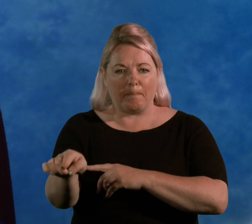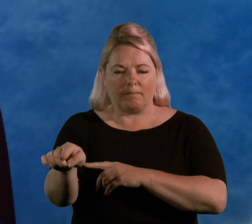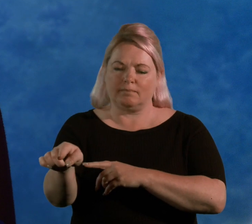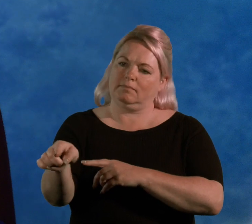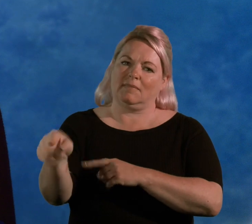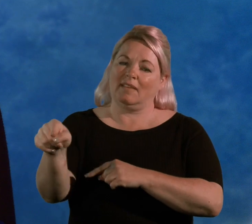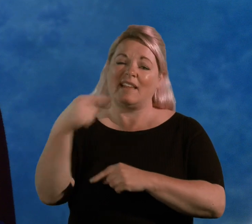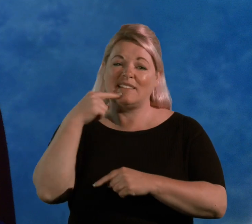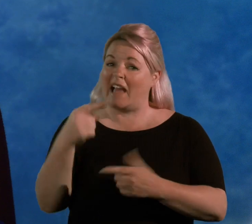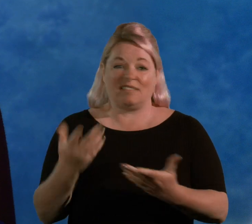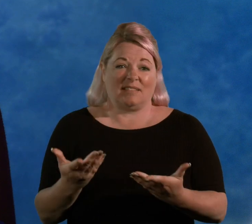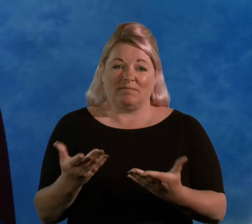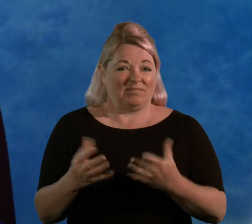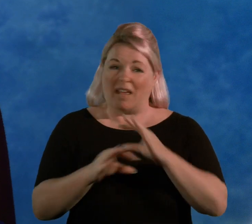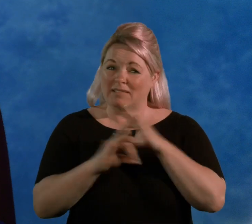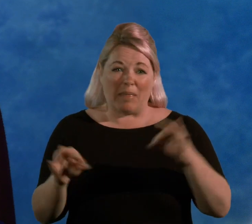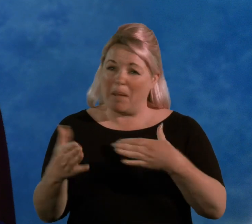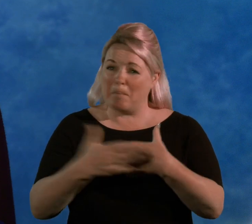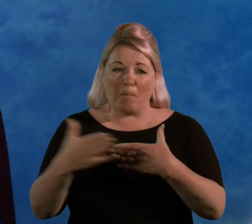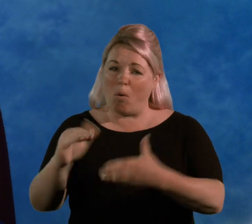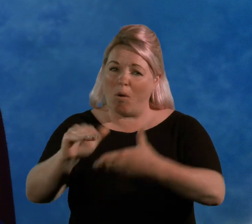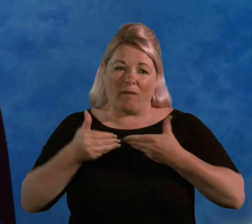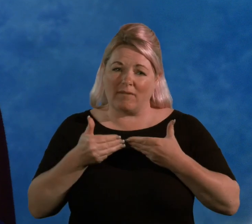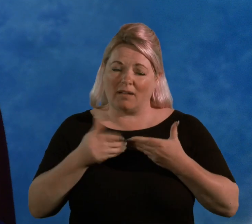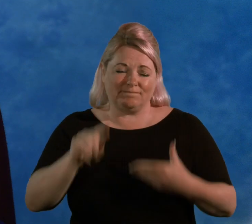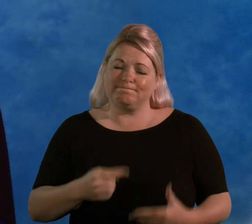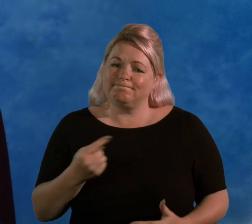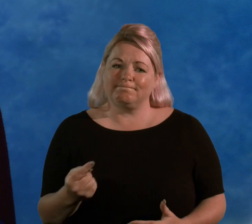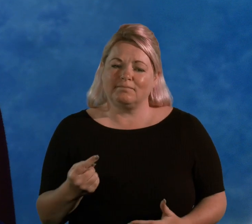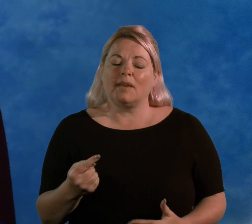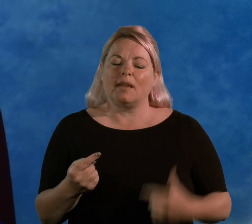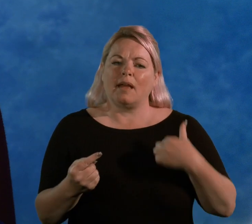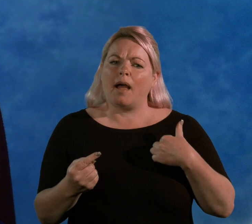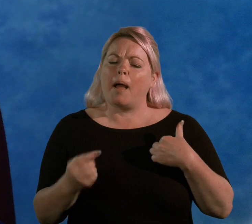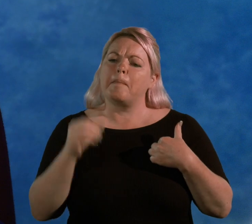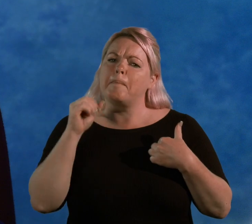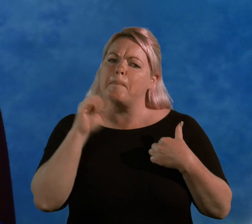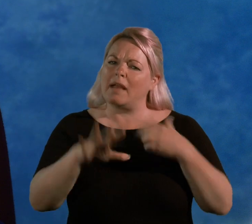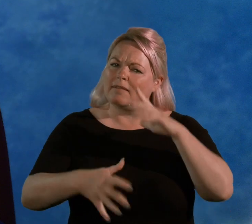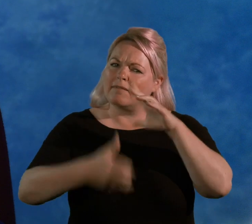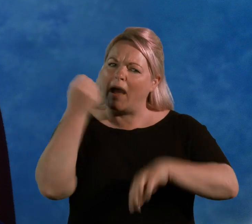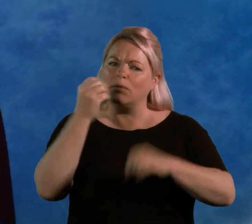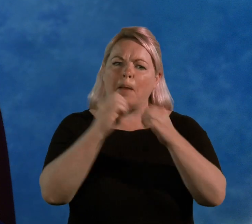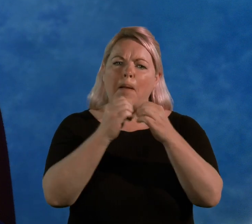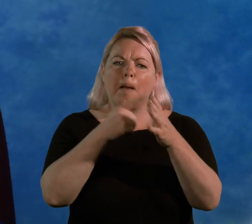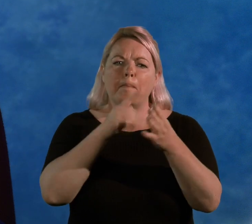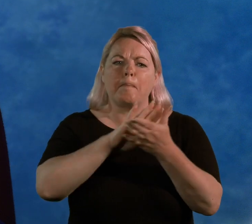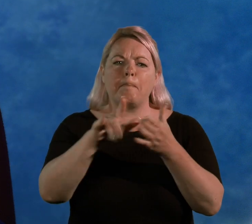really couldn't do much more for me. But I had heard of a baha, which is a